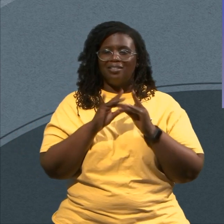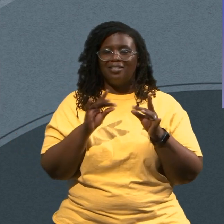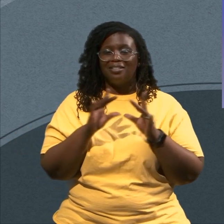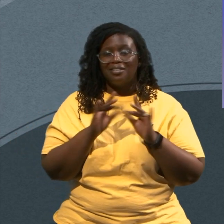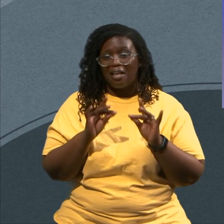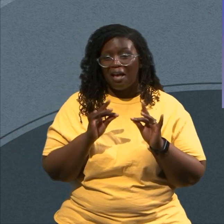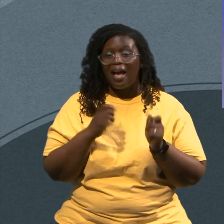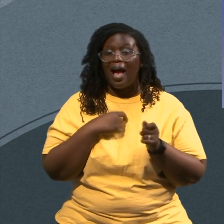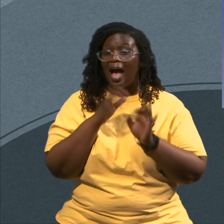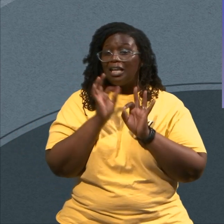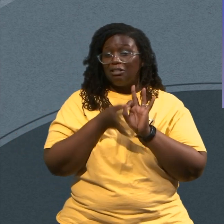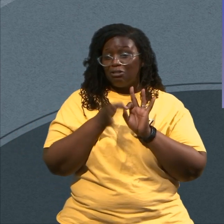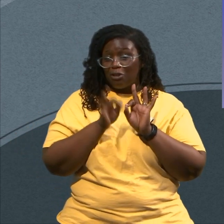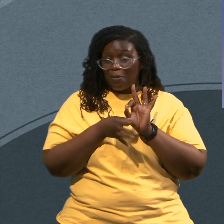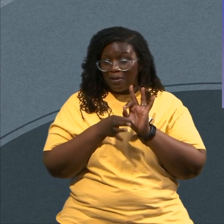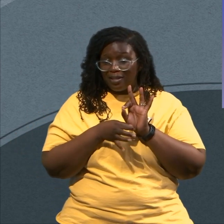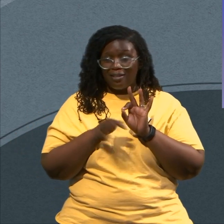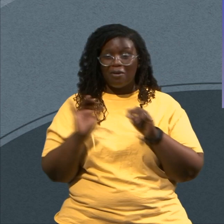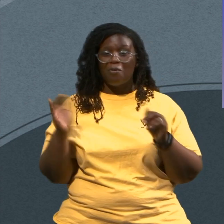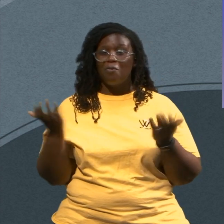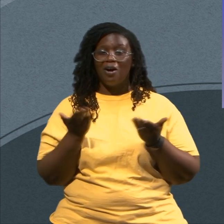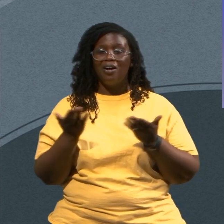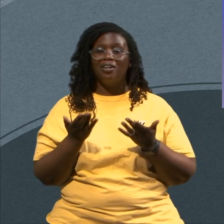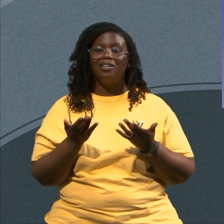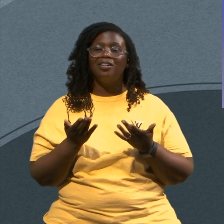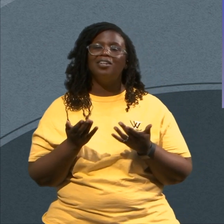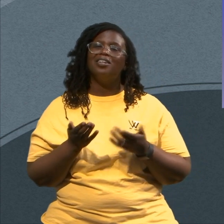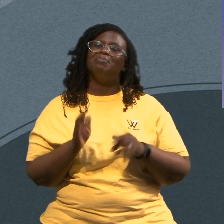Interprets It as Go Somewhere And sit Down